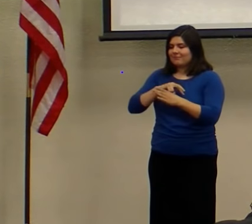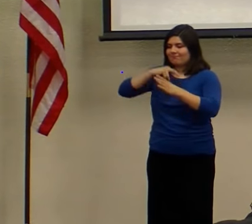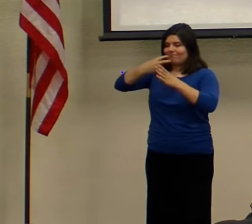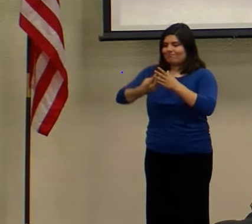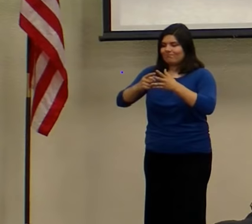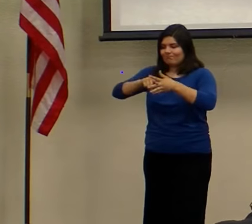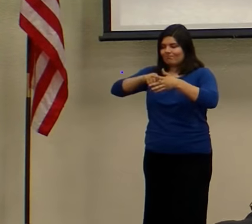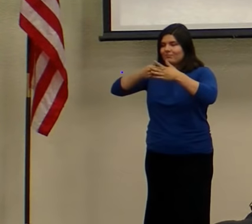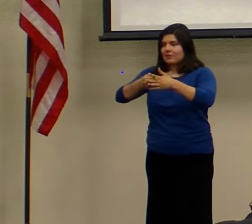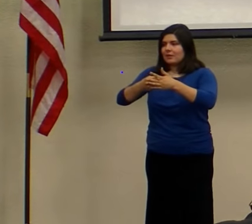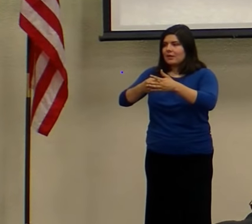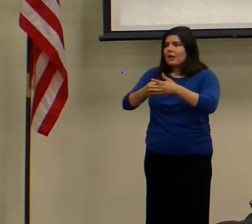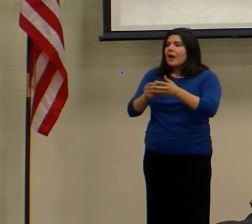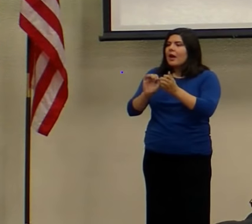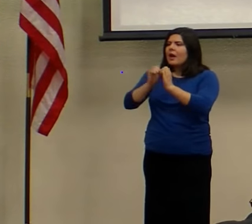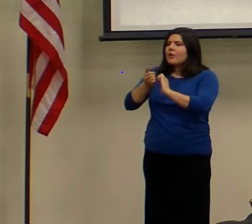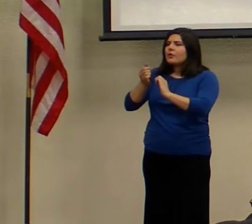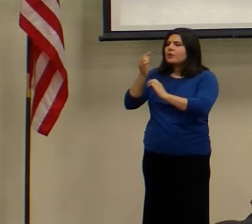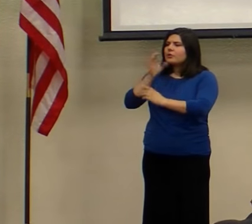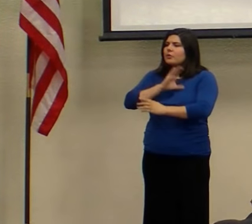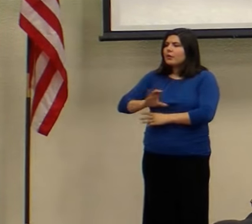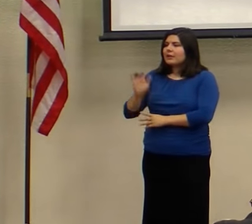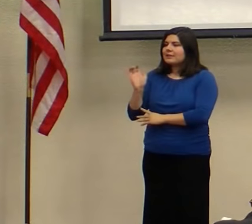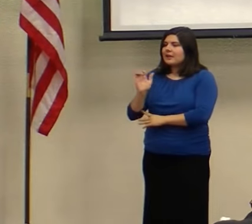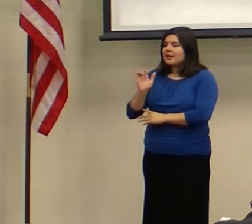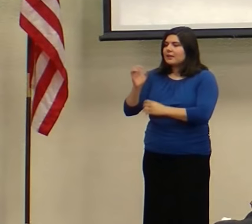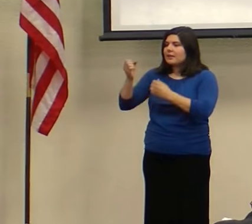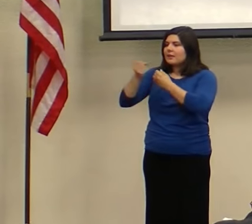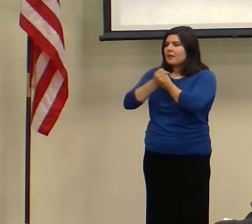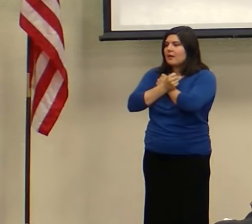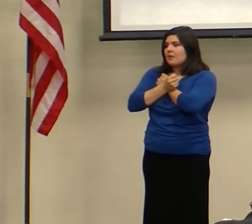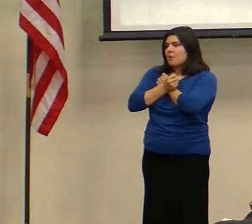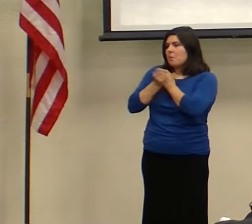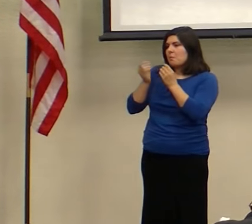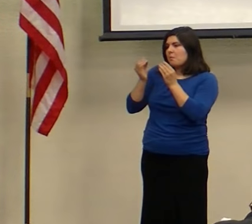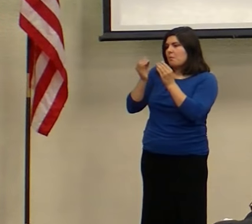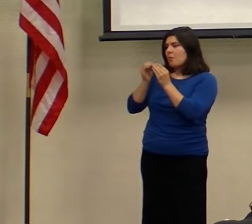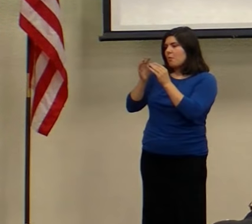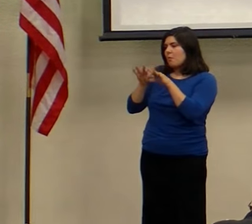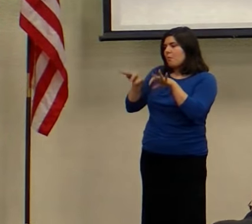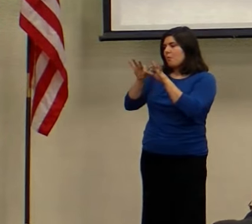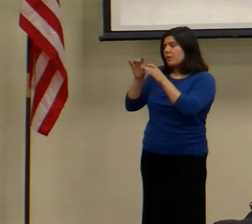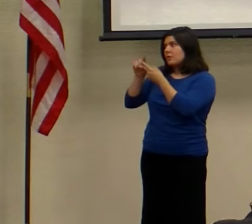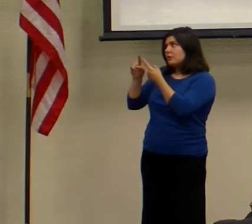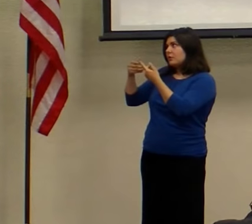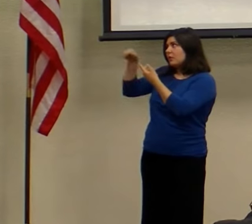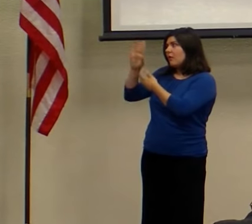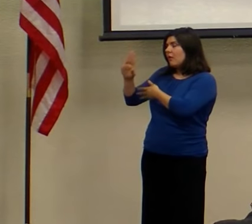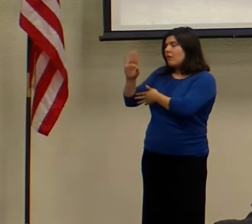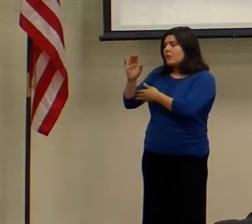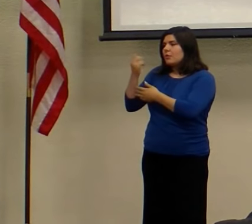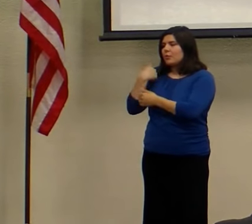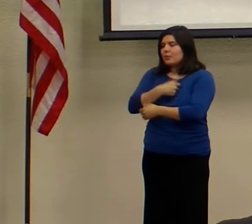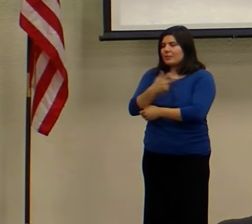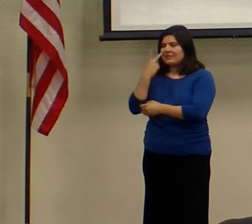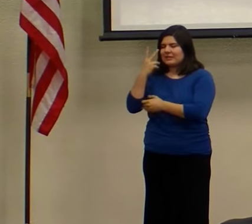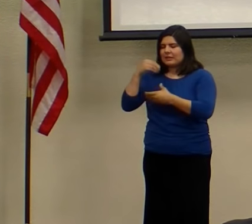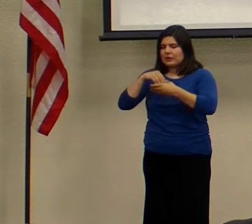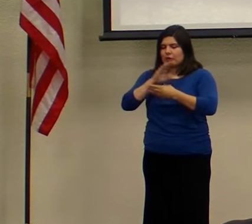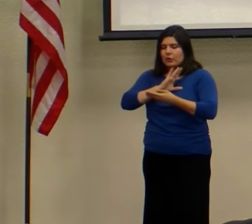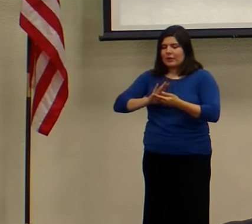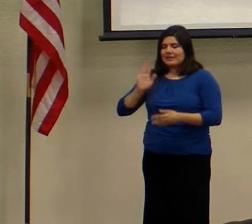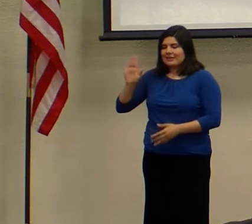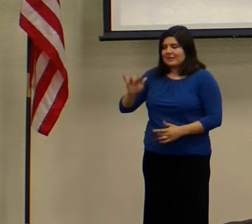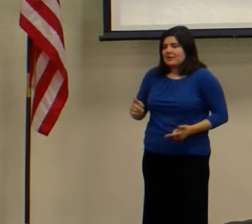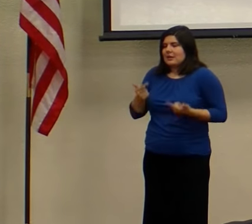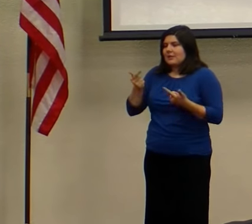how Christlike love is louder towards God. You see, we see in Christ's life, we see that